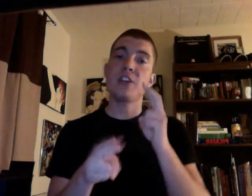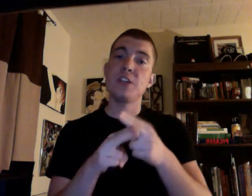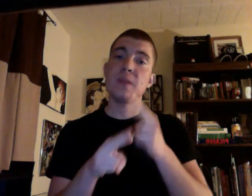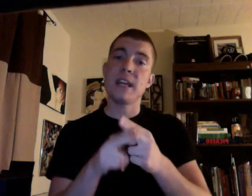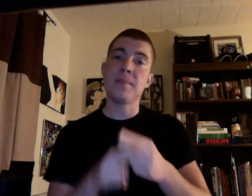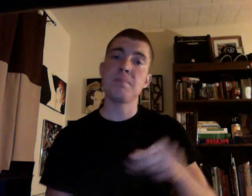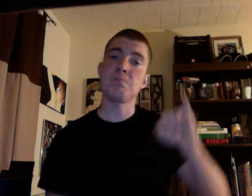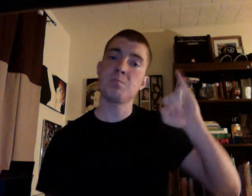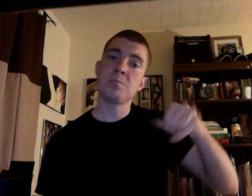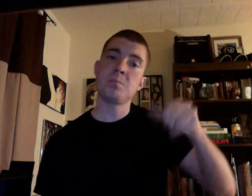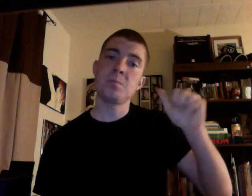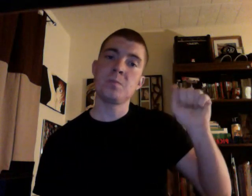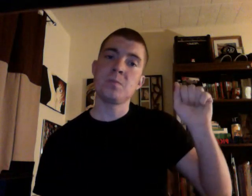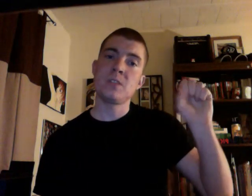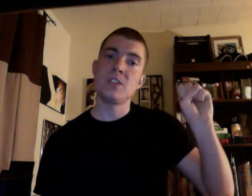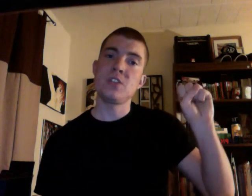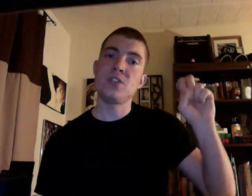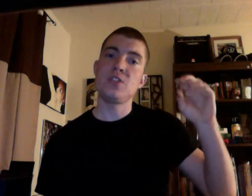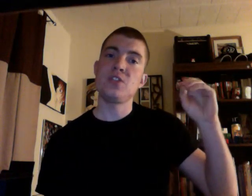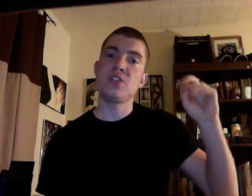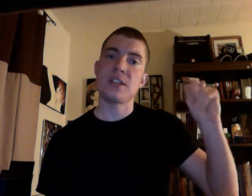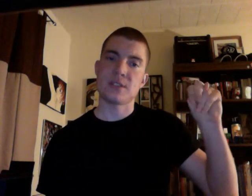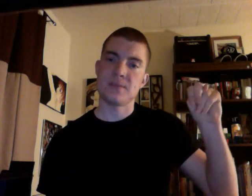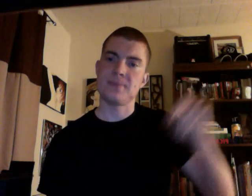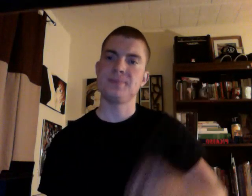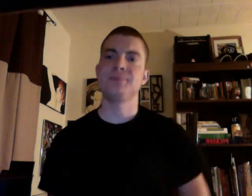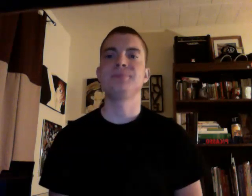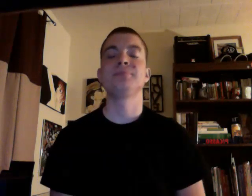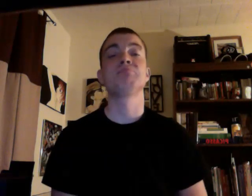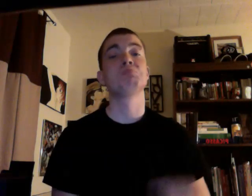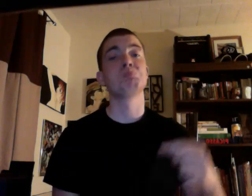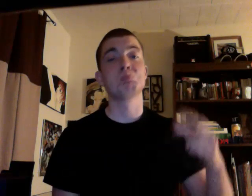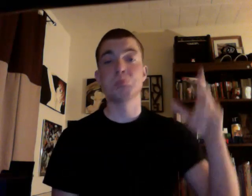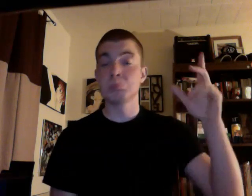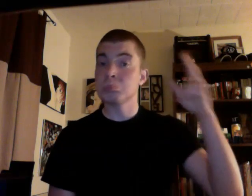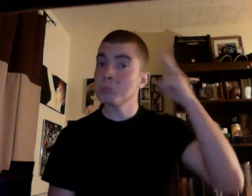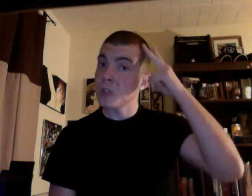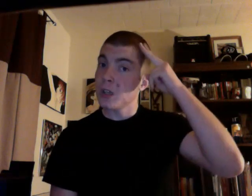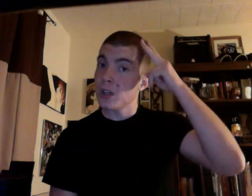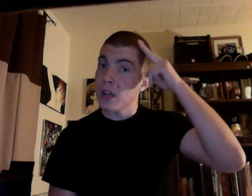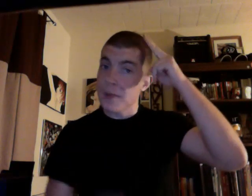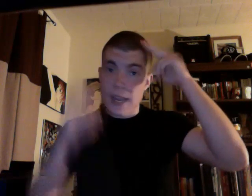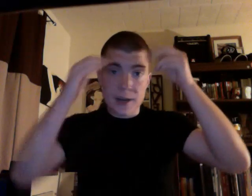Change my name to Jason. I my hair,